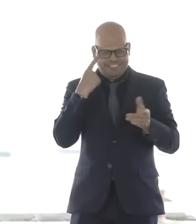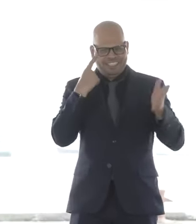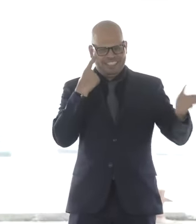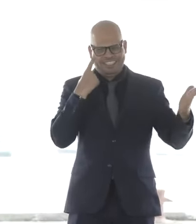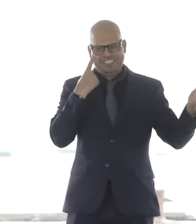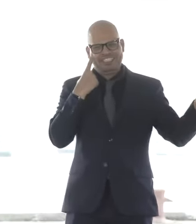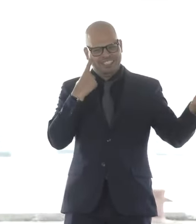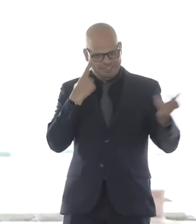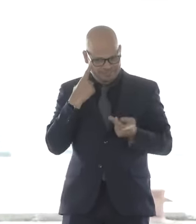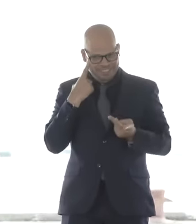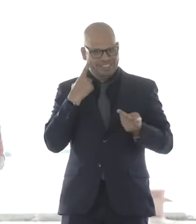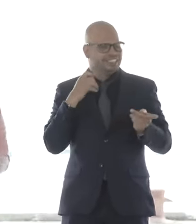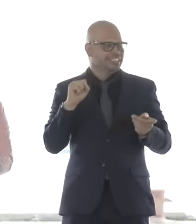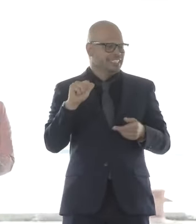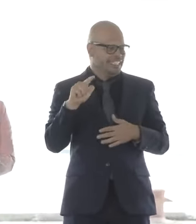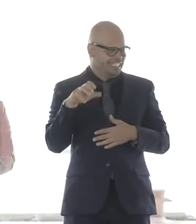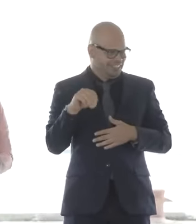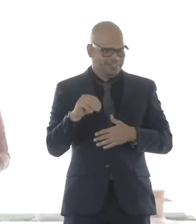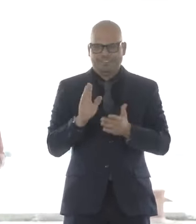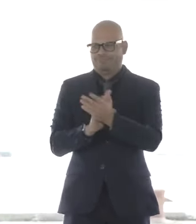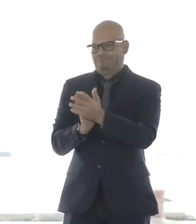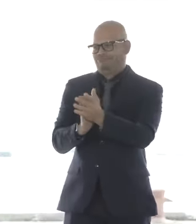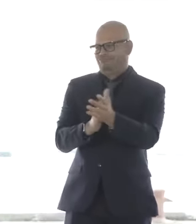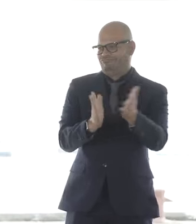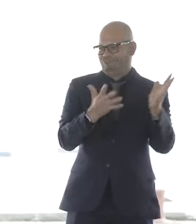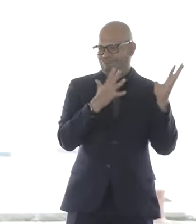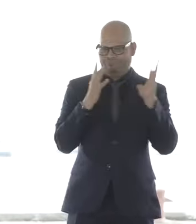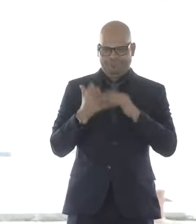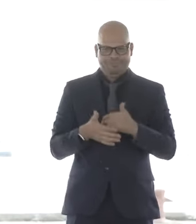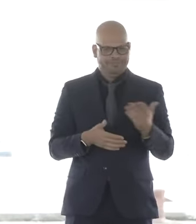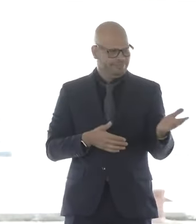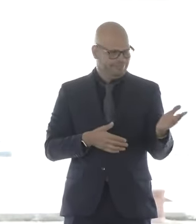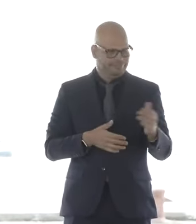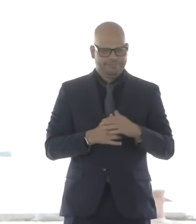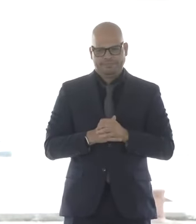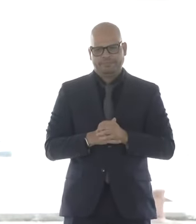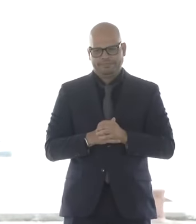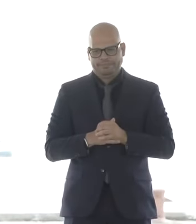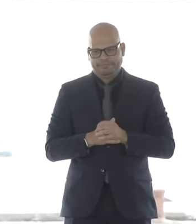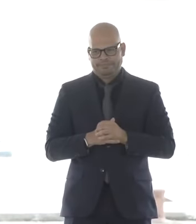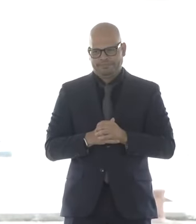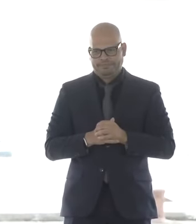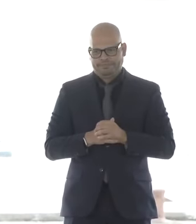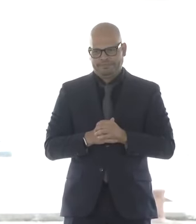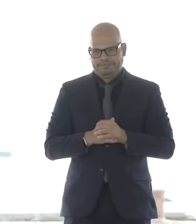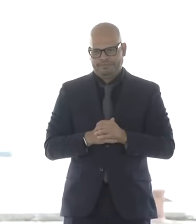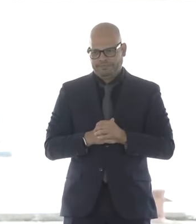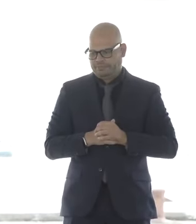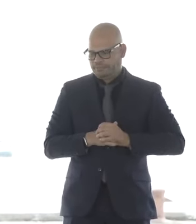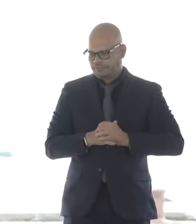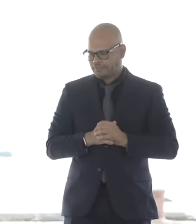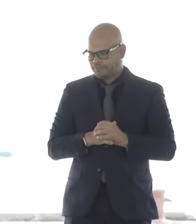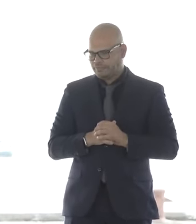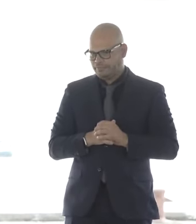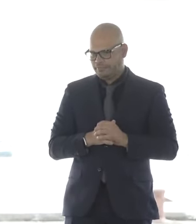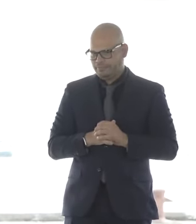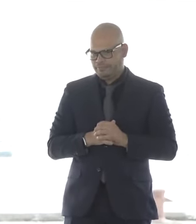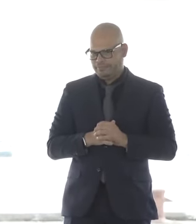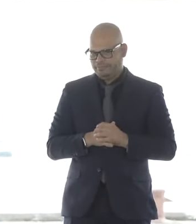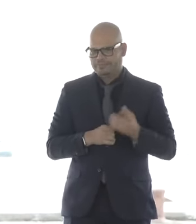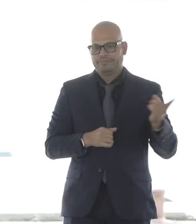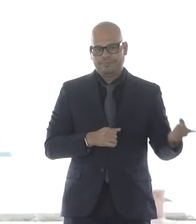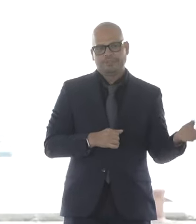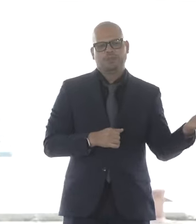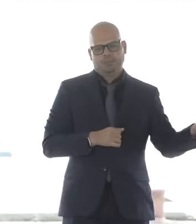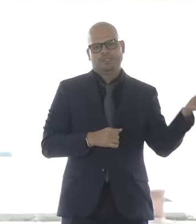who can come up today and tell